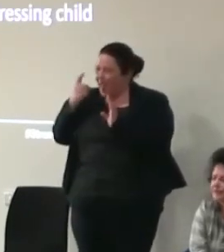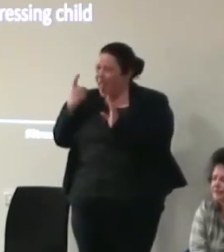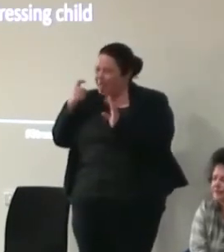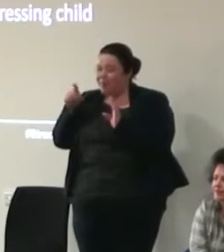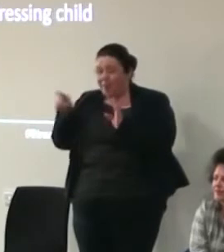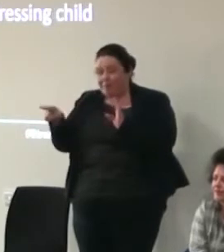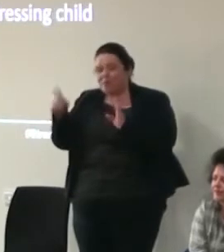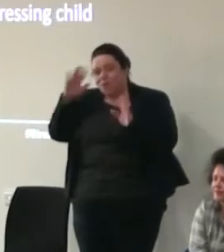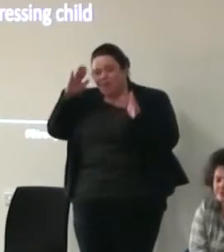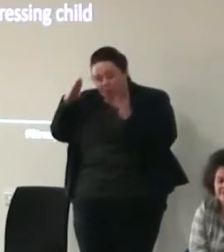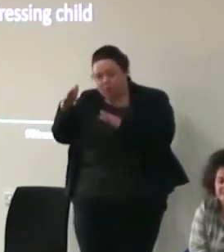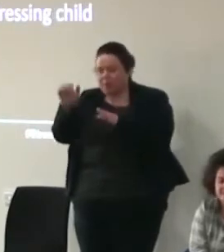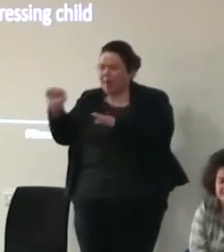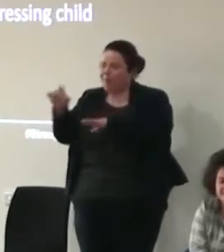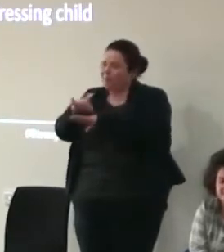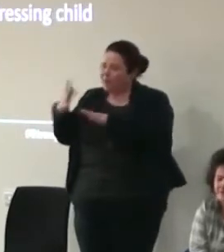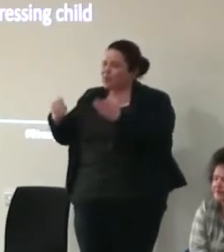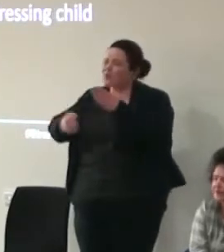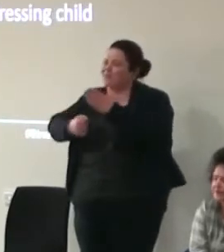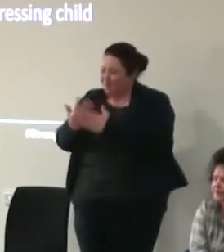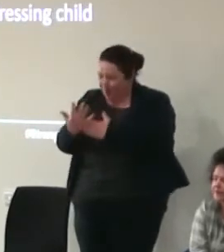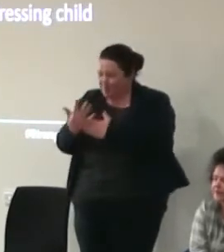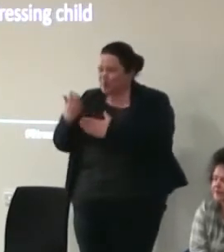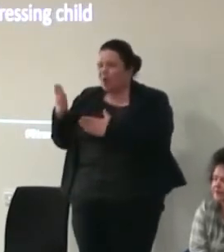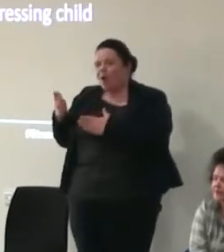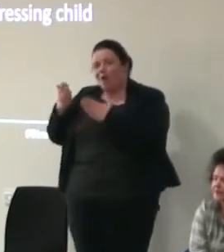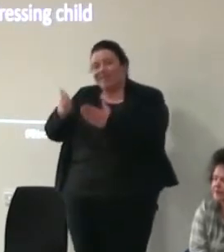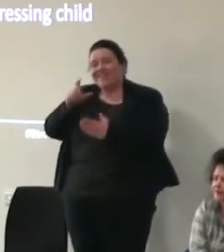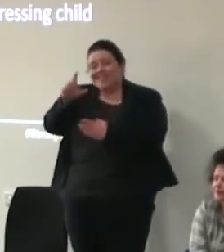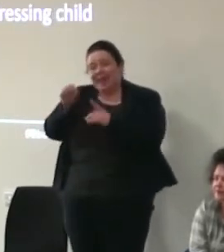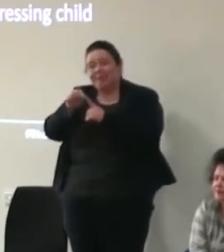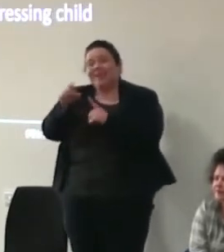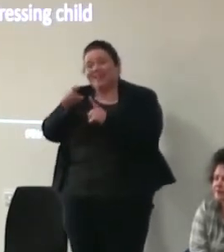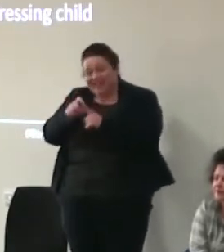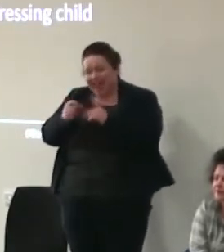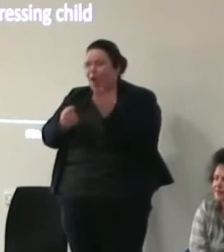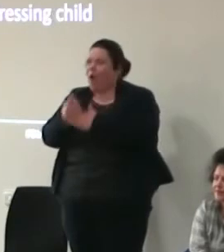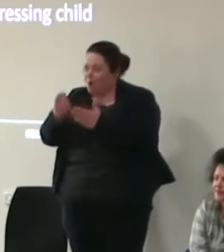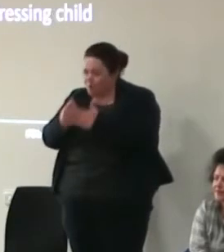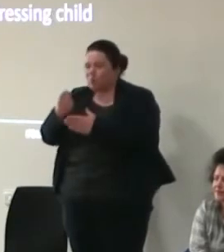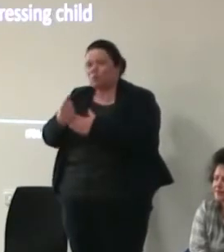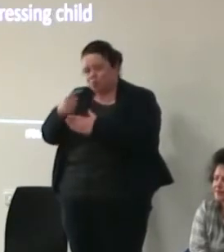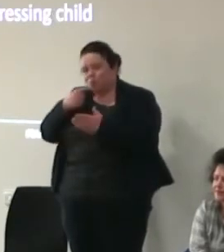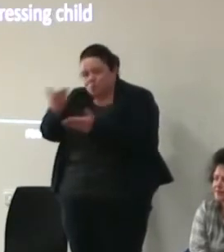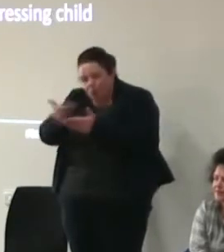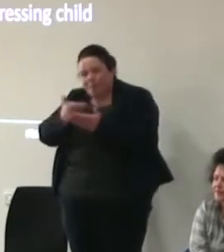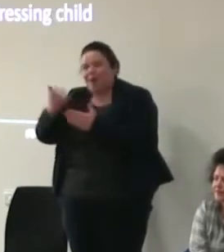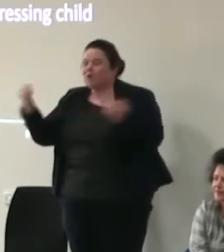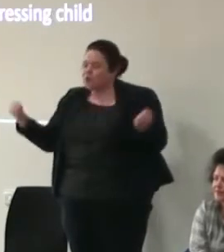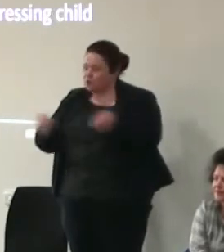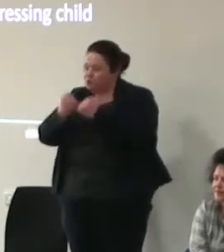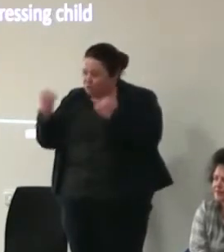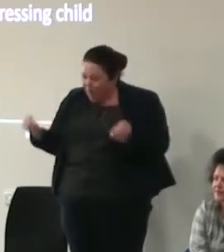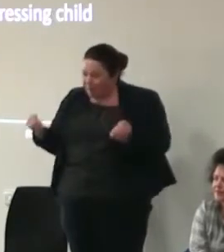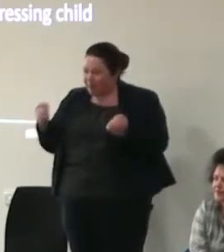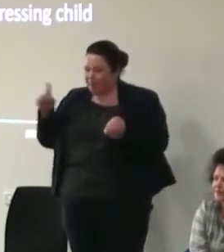focus on professional development so not only did we offer CPD opportunities but we also brought people together to talk about the strengths in the arts practice that they were